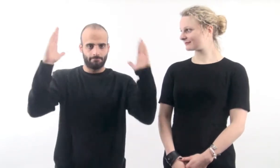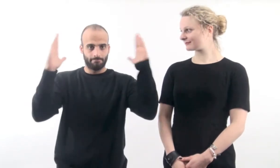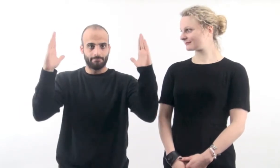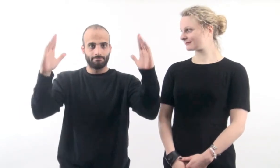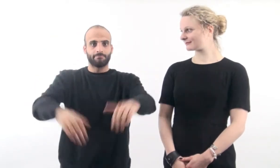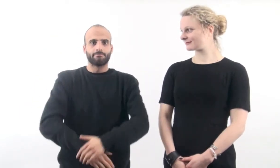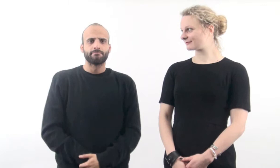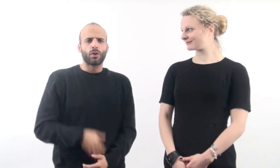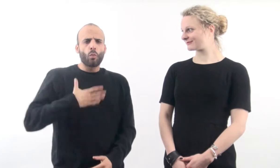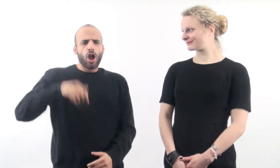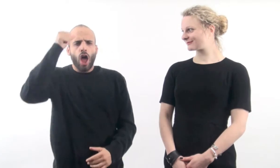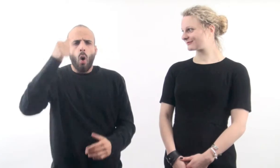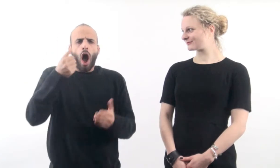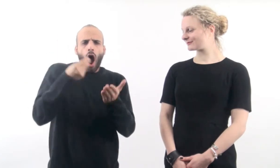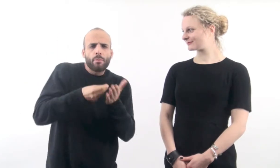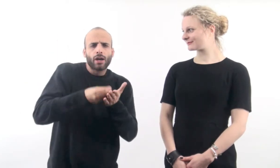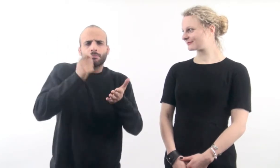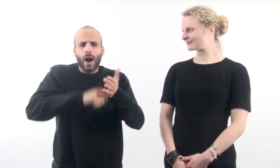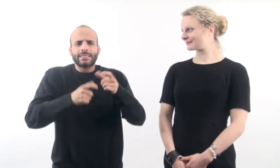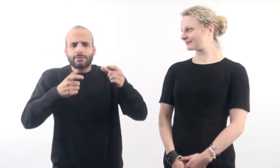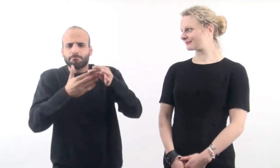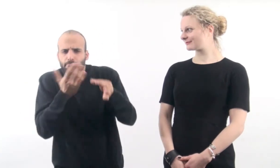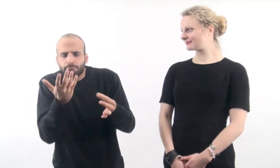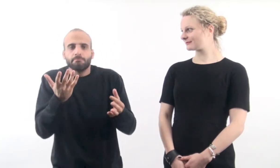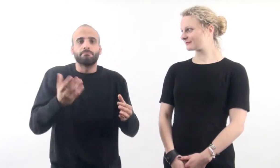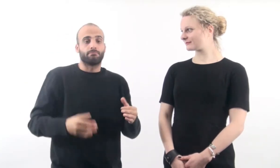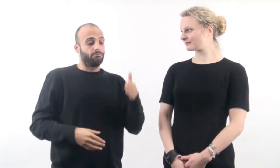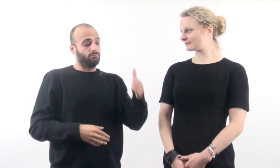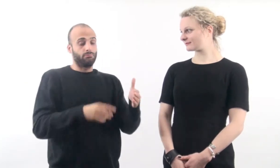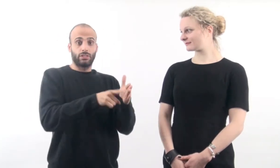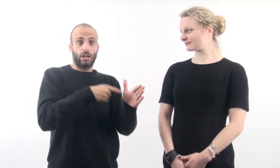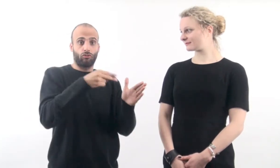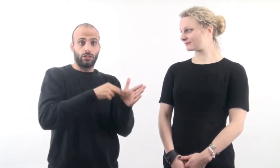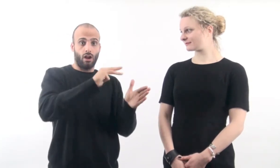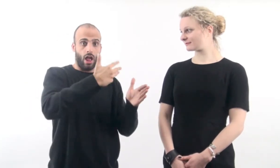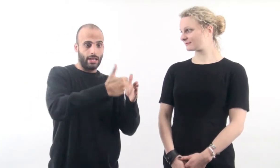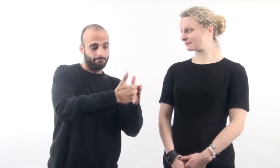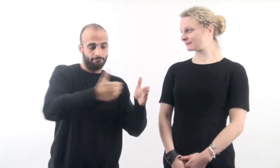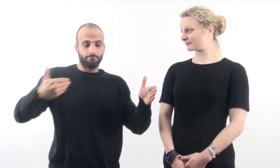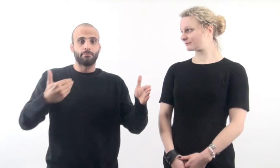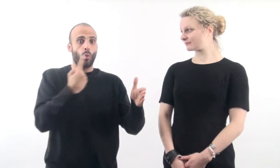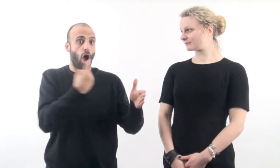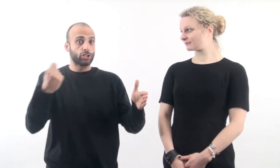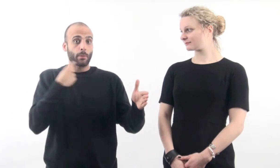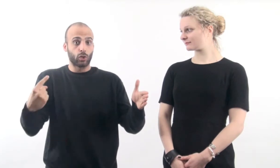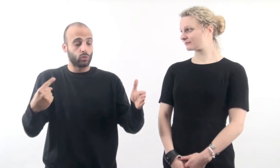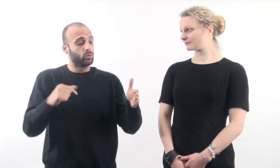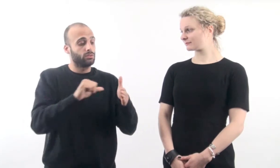9 and 5. The ticket cost? Well, before January 9th, it's £100.